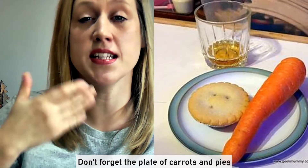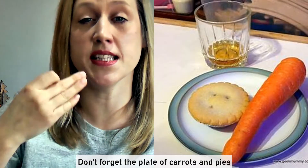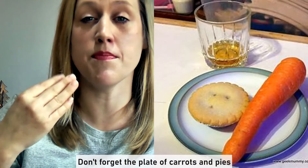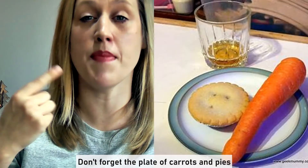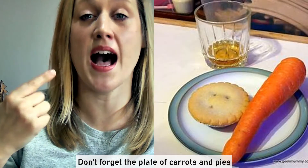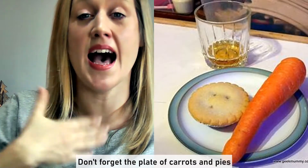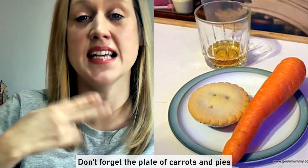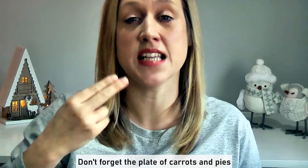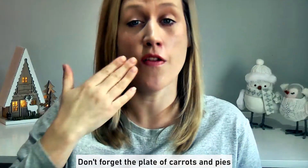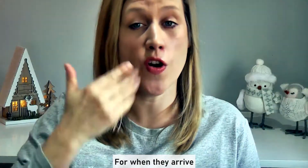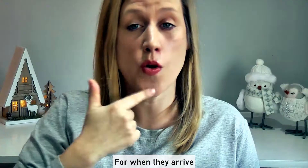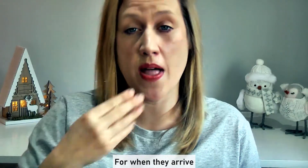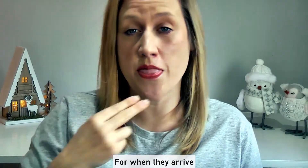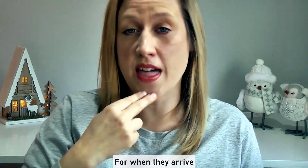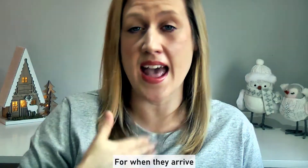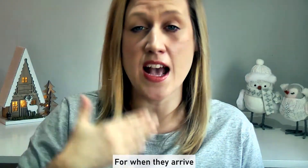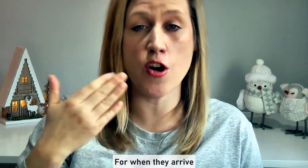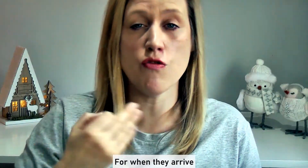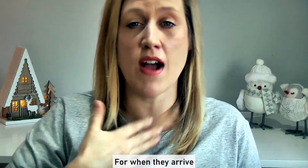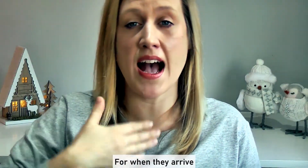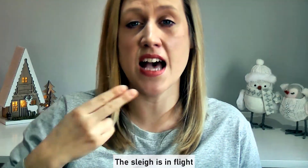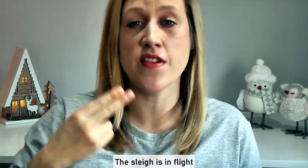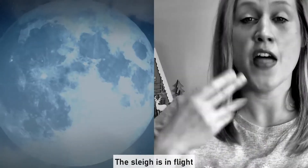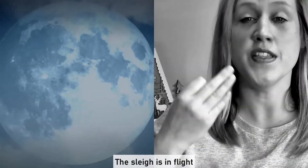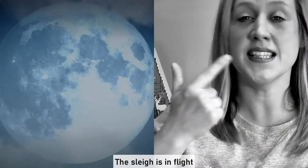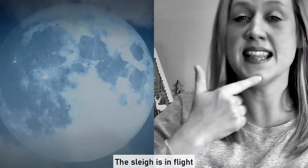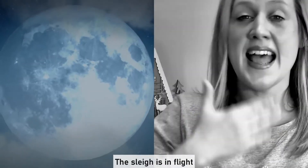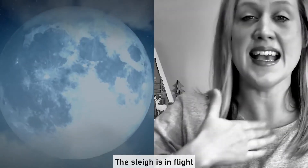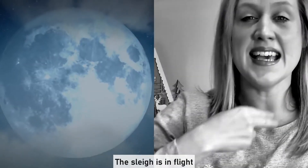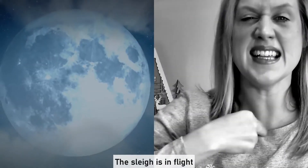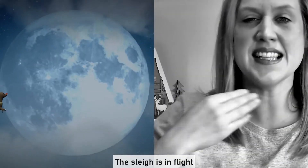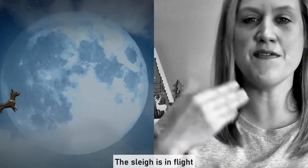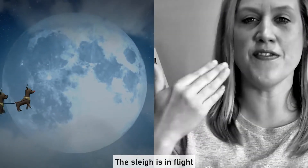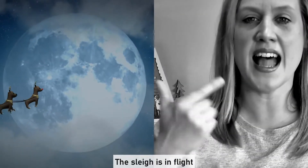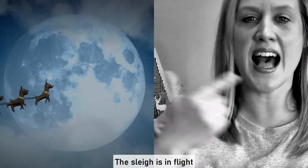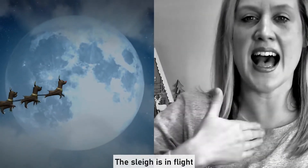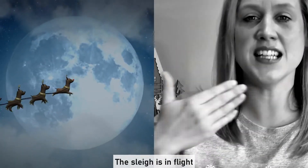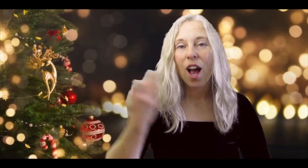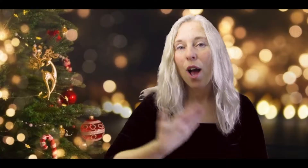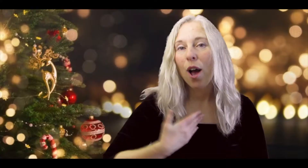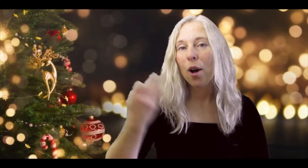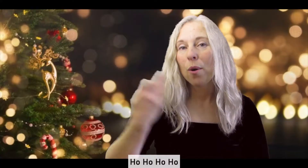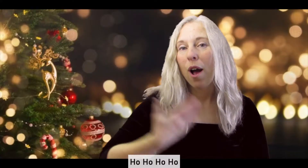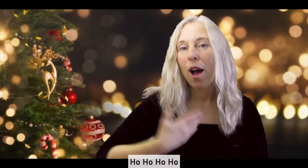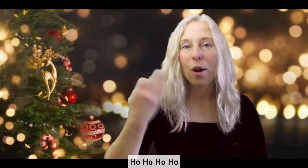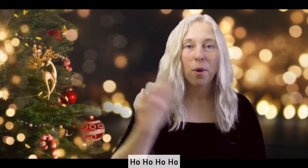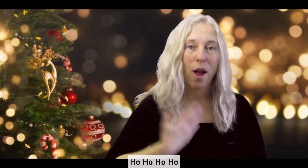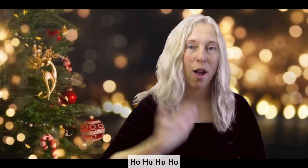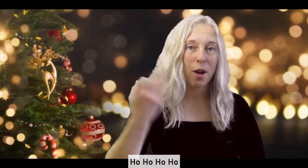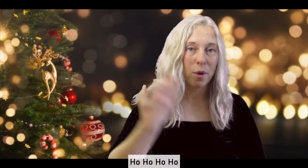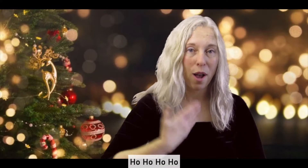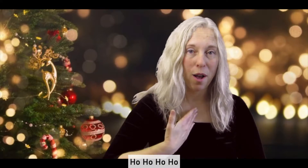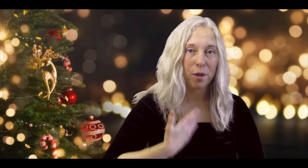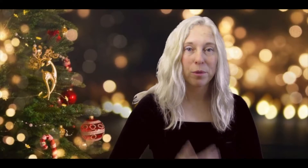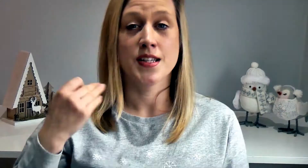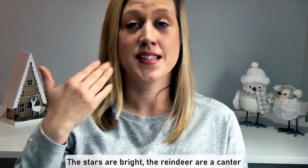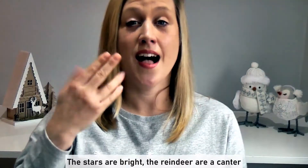and pies For when they arrive The sleigh is in flight Ho, ho, ho, ho The